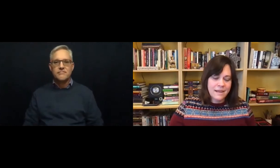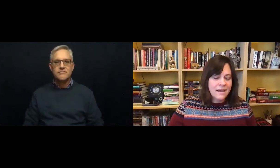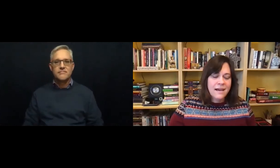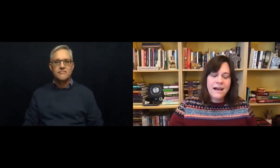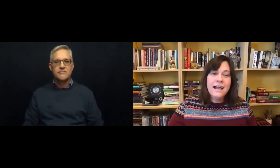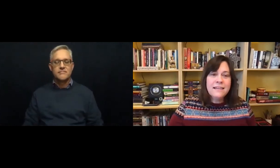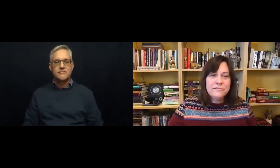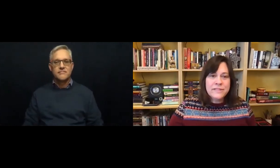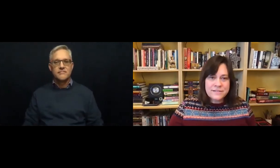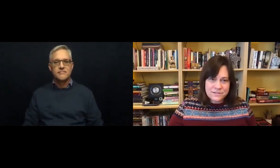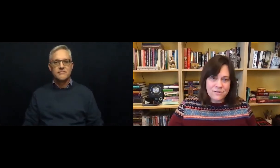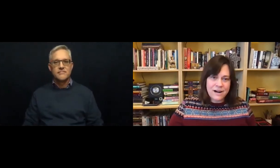I love this story.